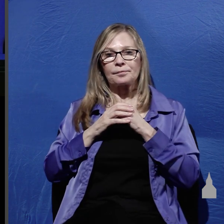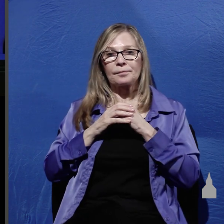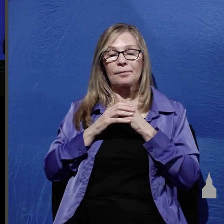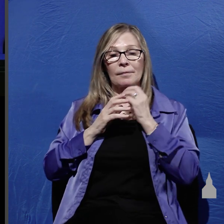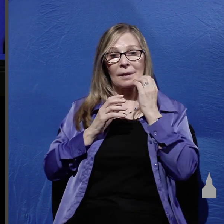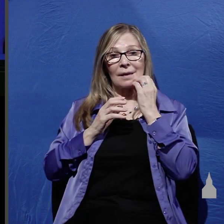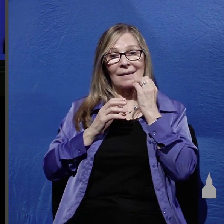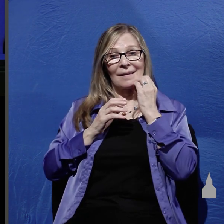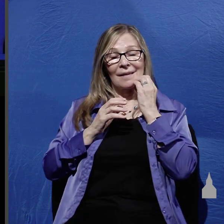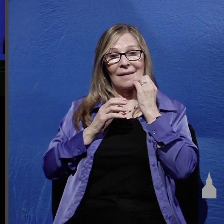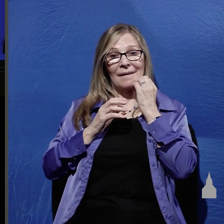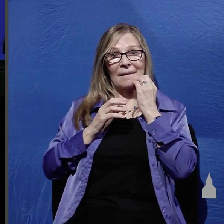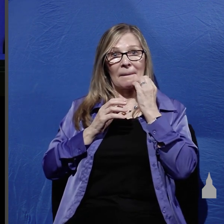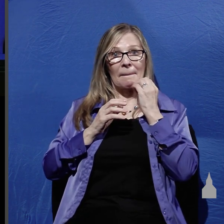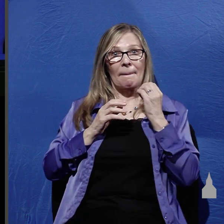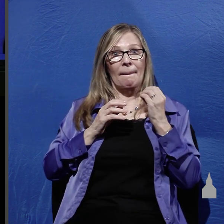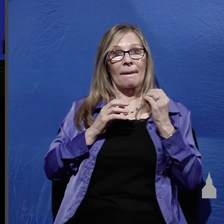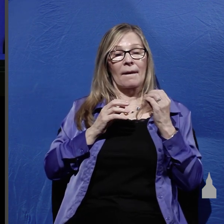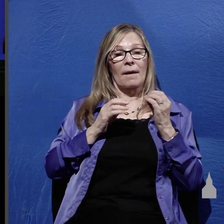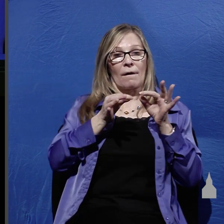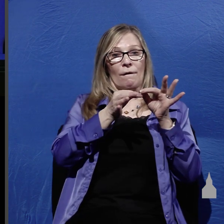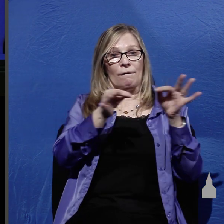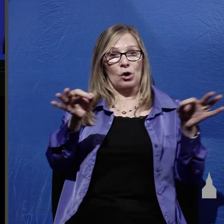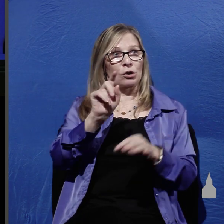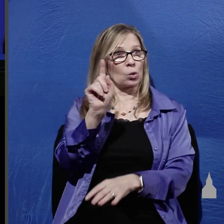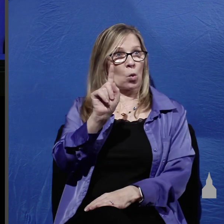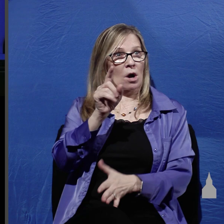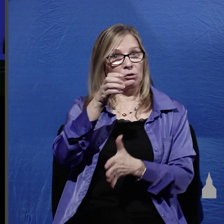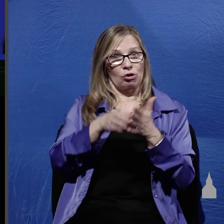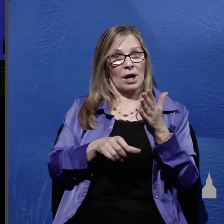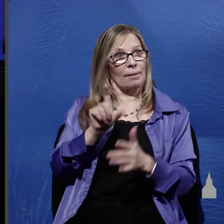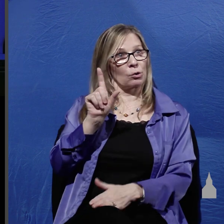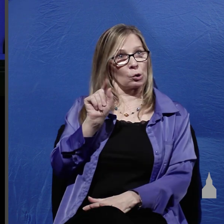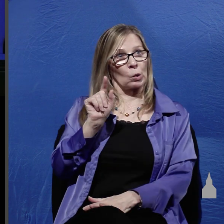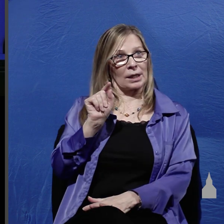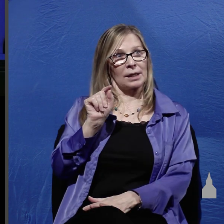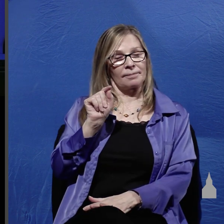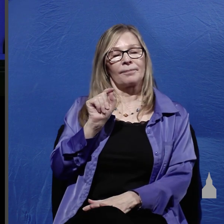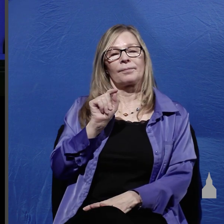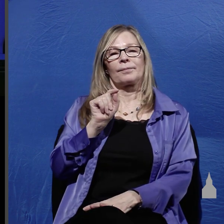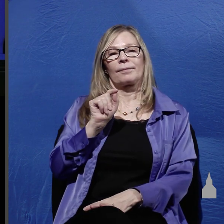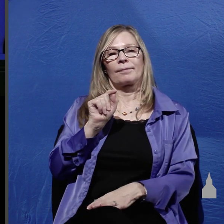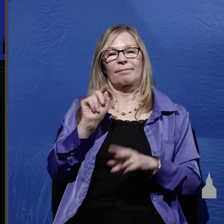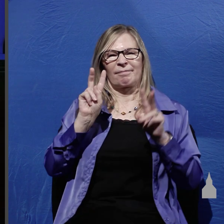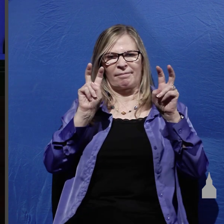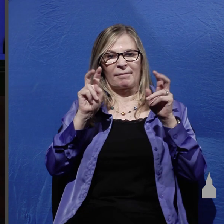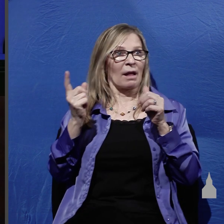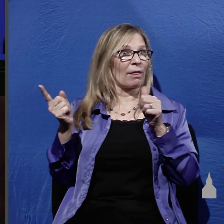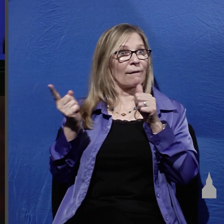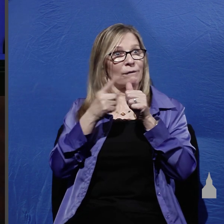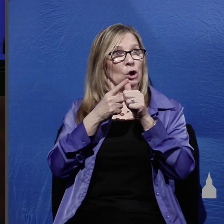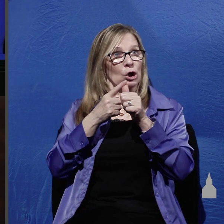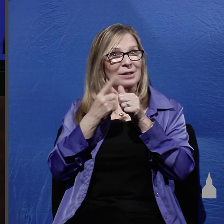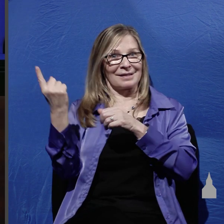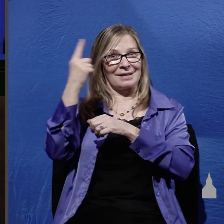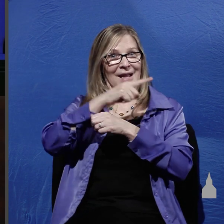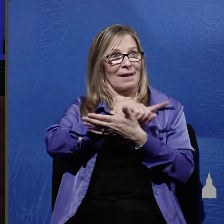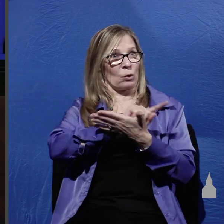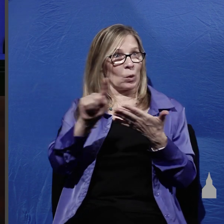to this belief it begins in verse 1 of chapter 20 now on the first day of the week Mary Magdalene came early to